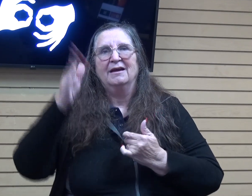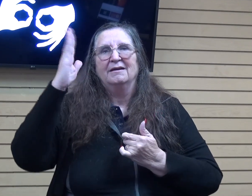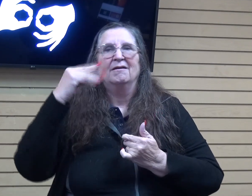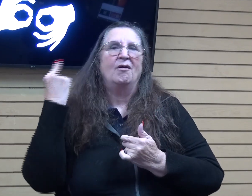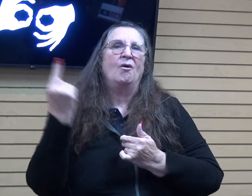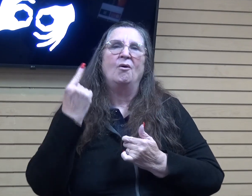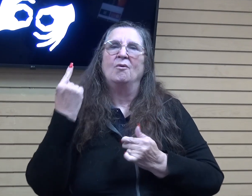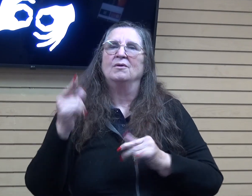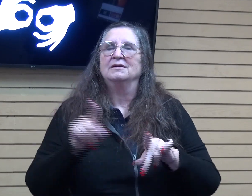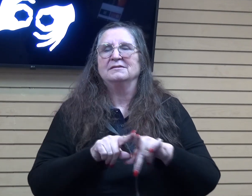the same.